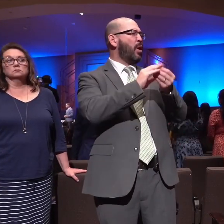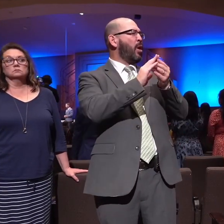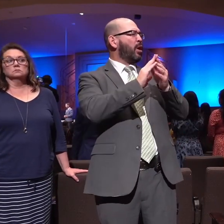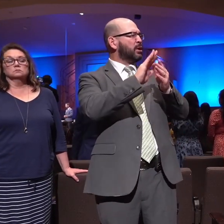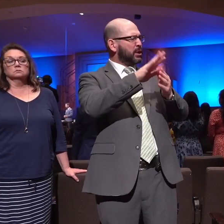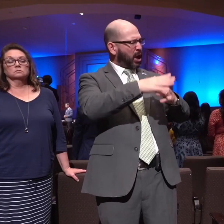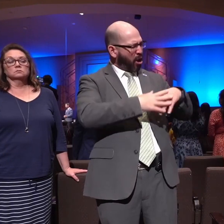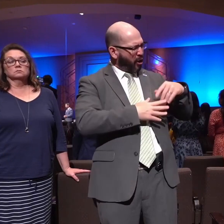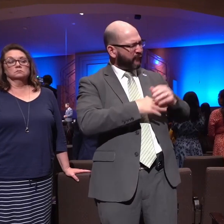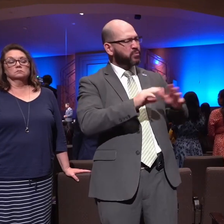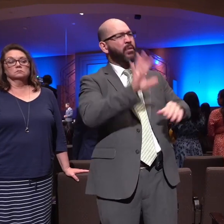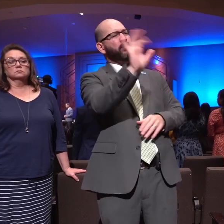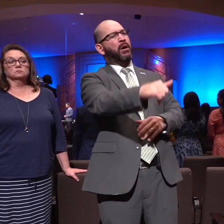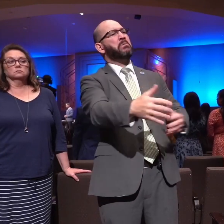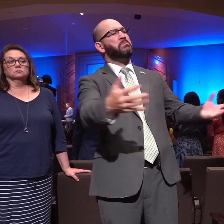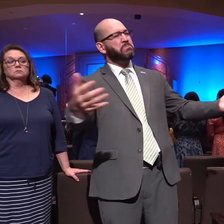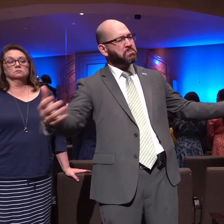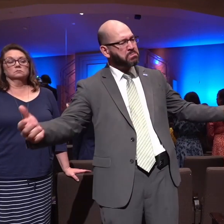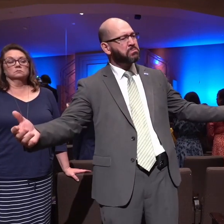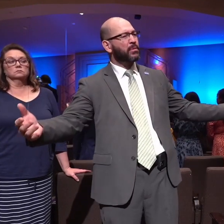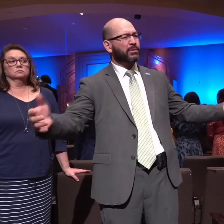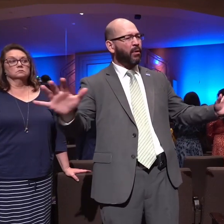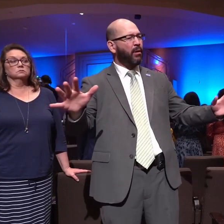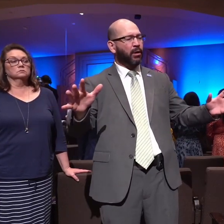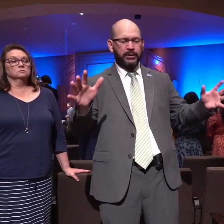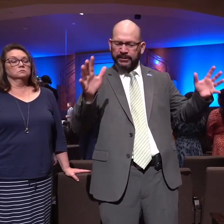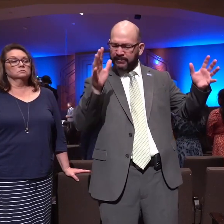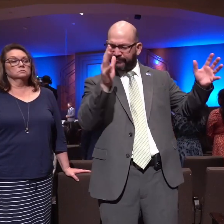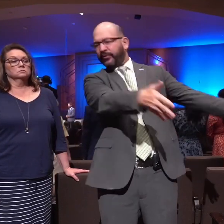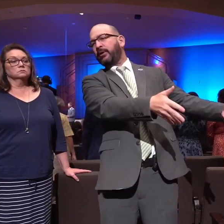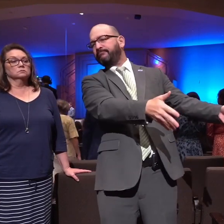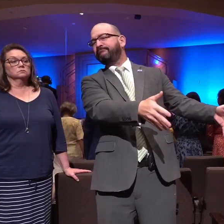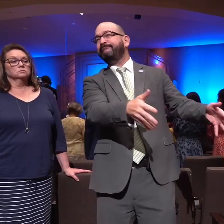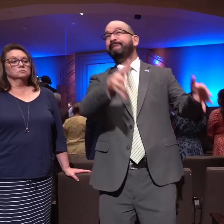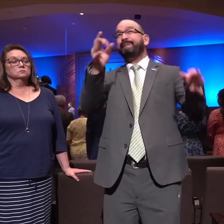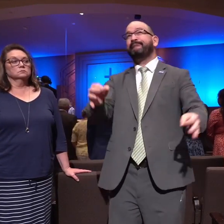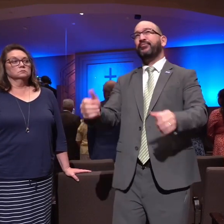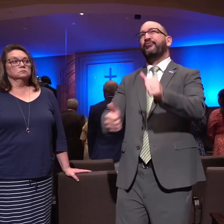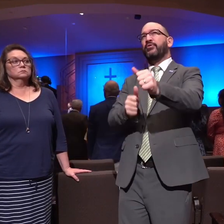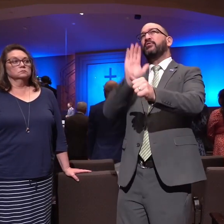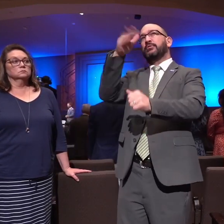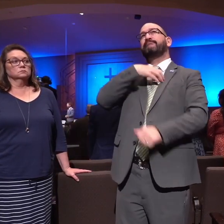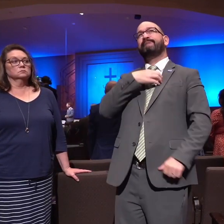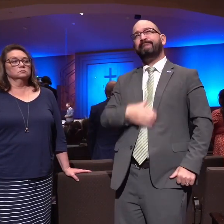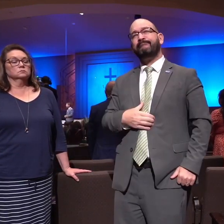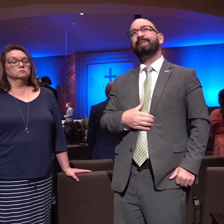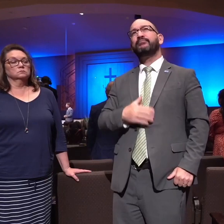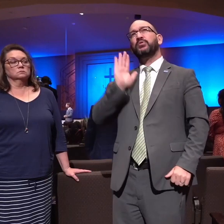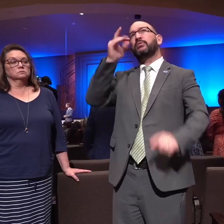i'll do that not let's be intentional let's be what god wants us to be